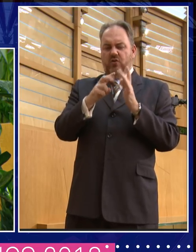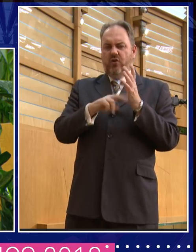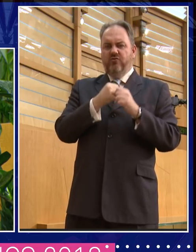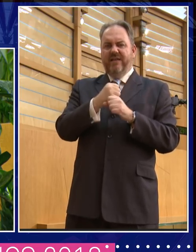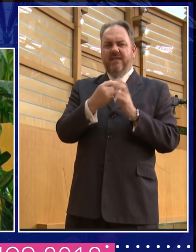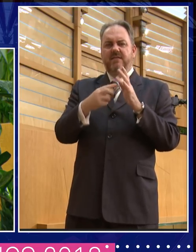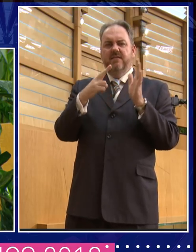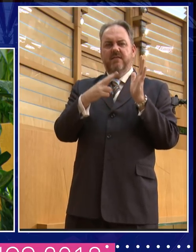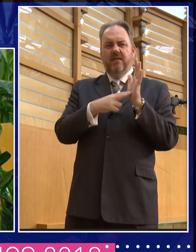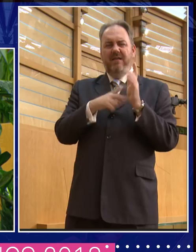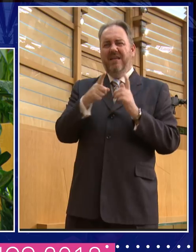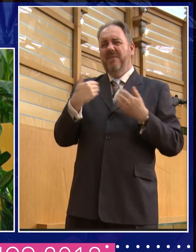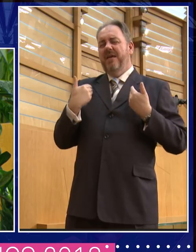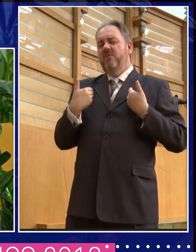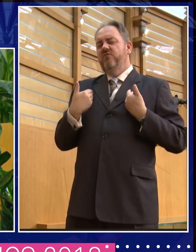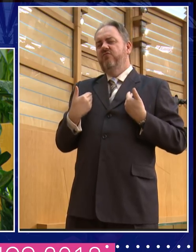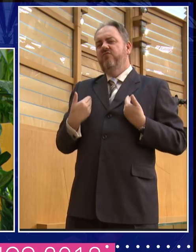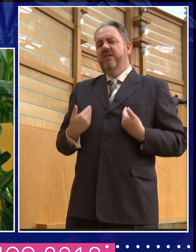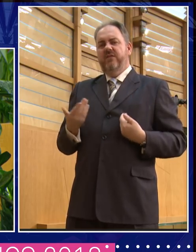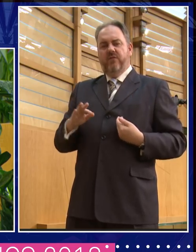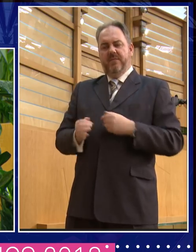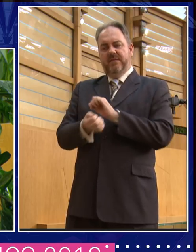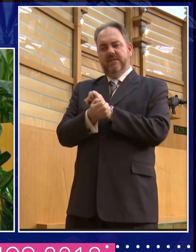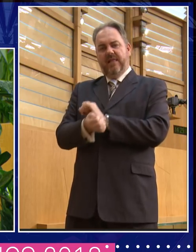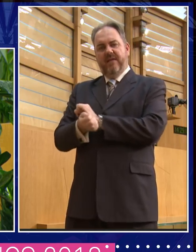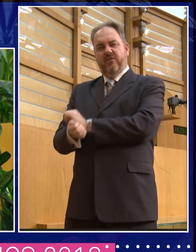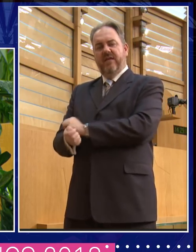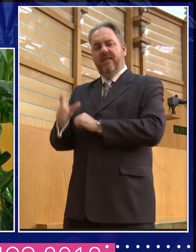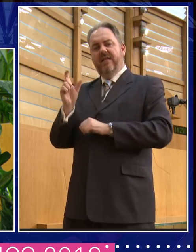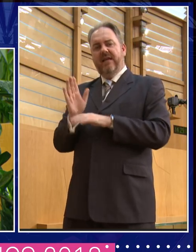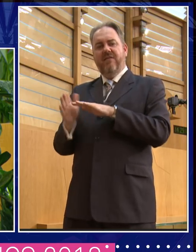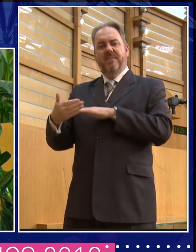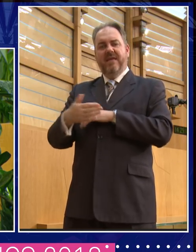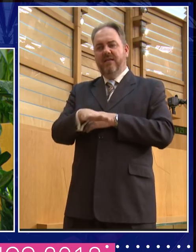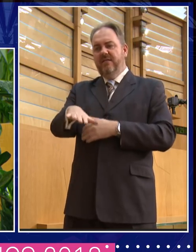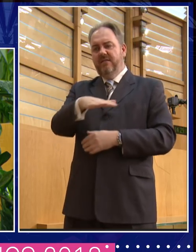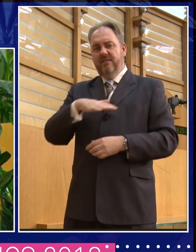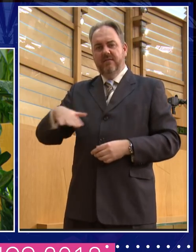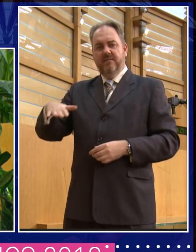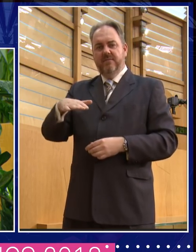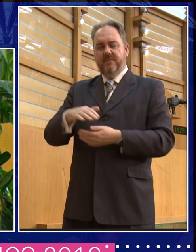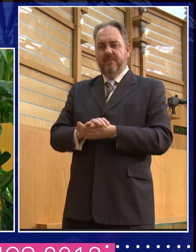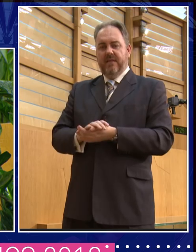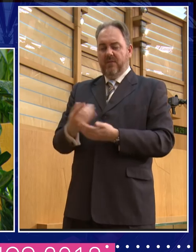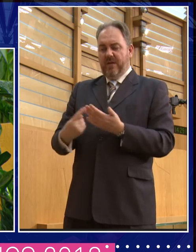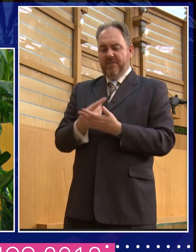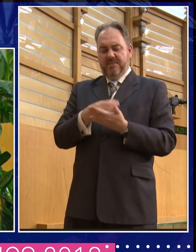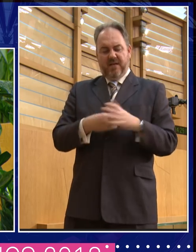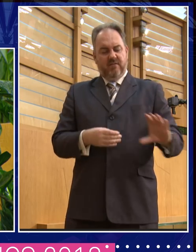huge amount of money on slave plantations in the Caribbean and endowed vast sums of money.